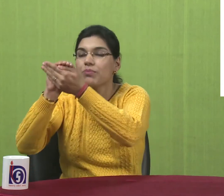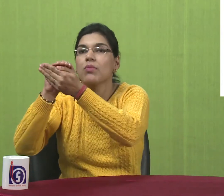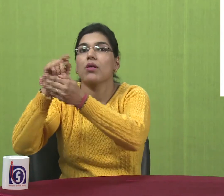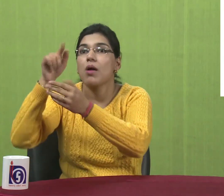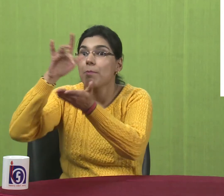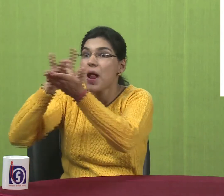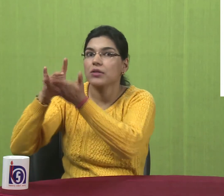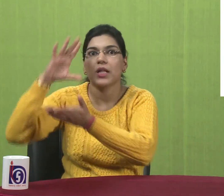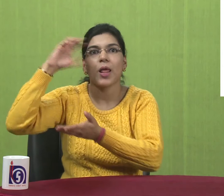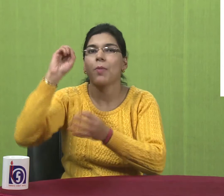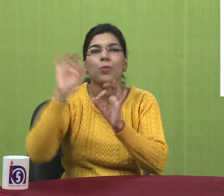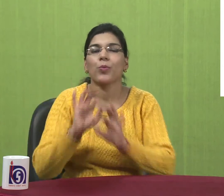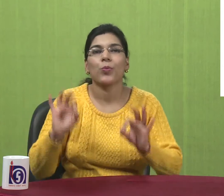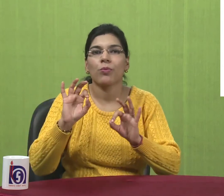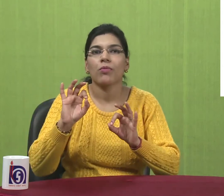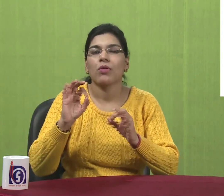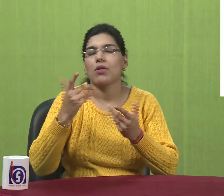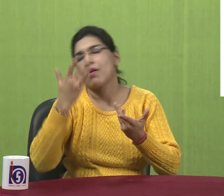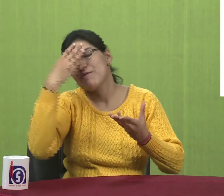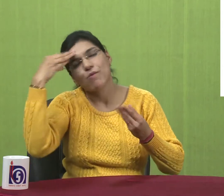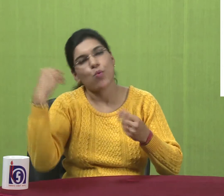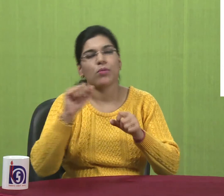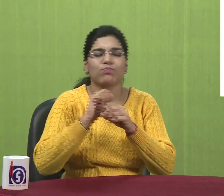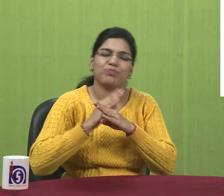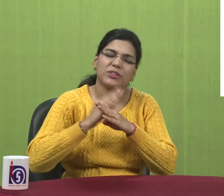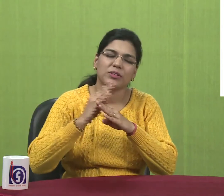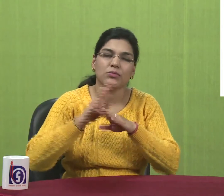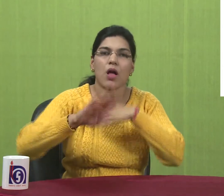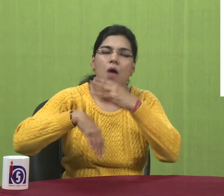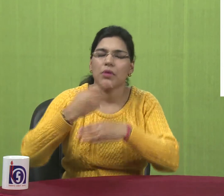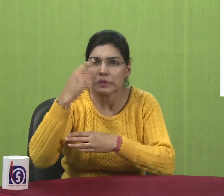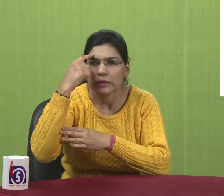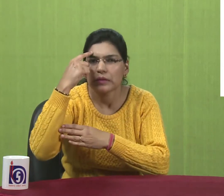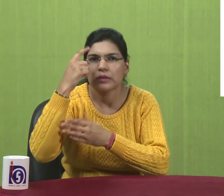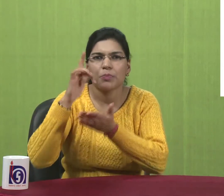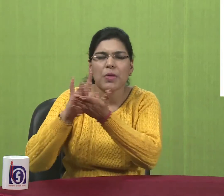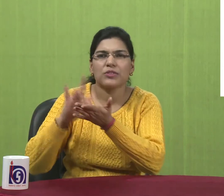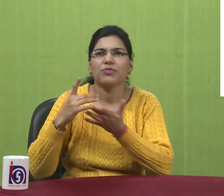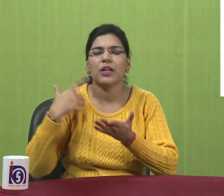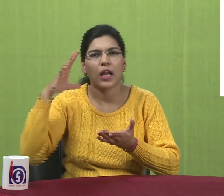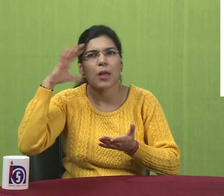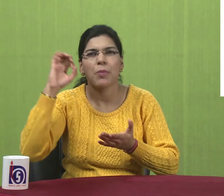Or. The folder. To be copied. More. Than. One. File. Or. Folder. Can. Be copied. At. The same. Time.